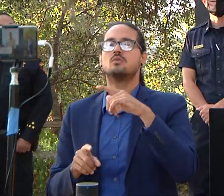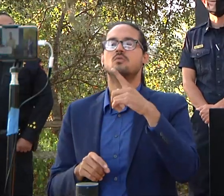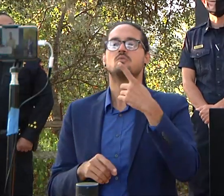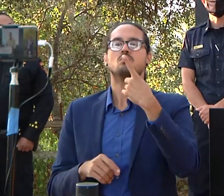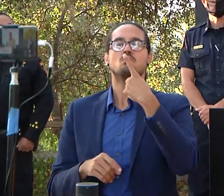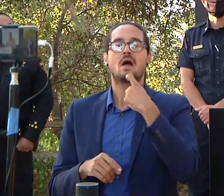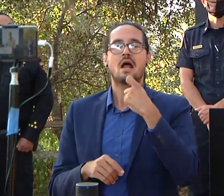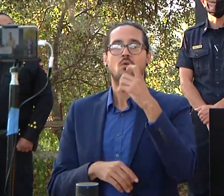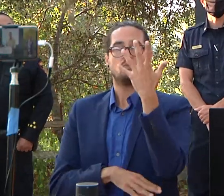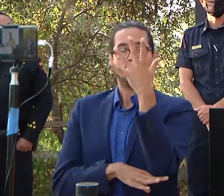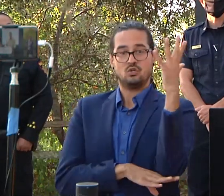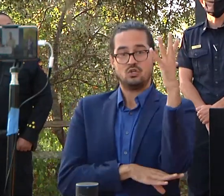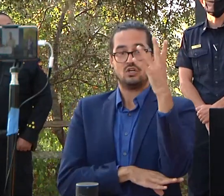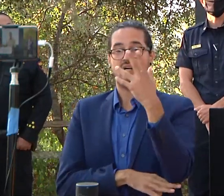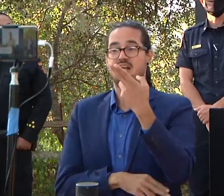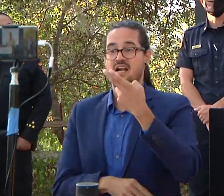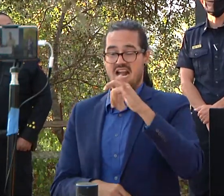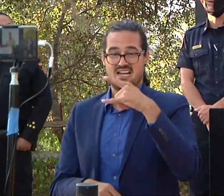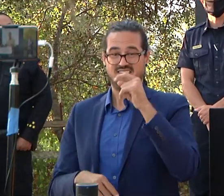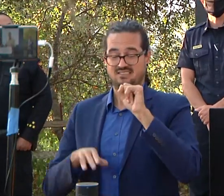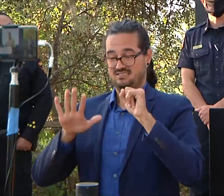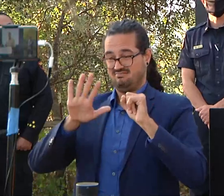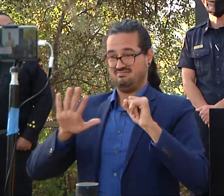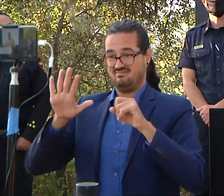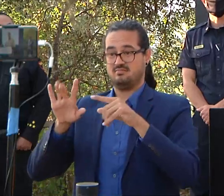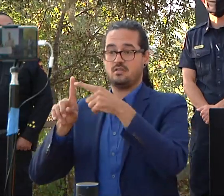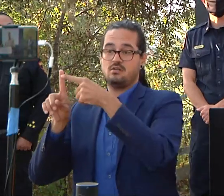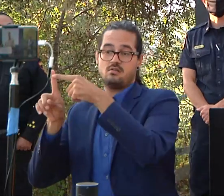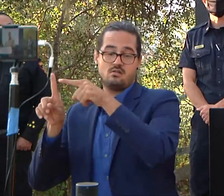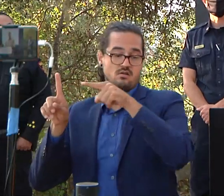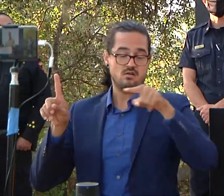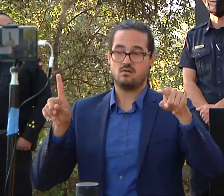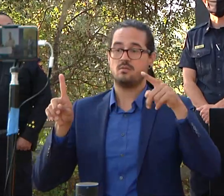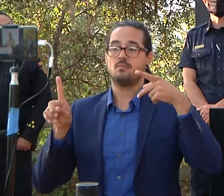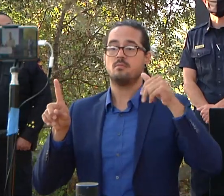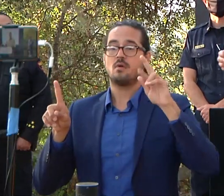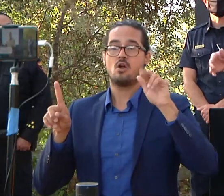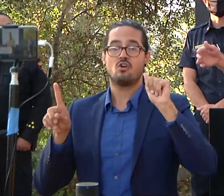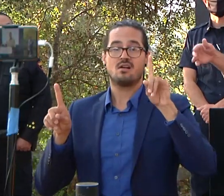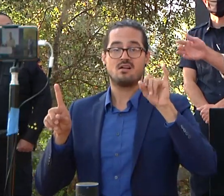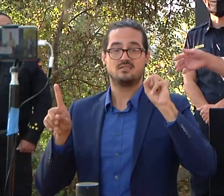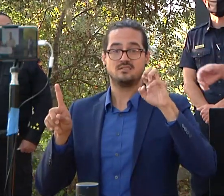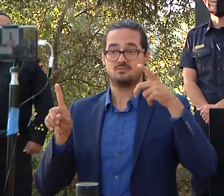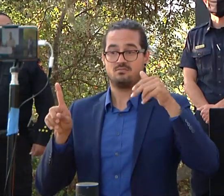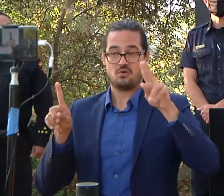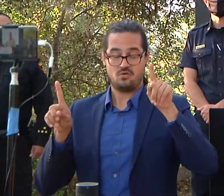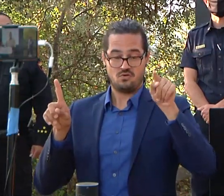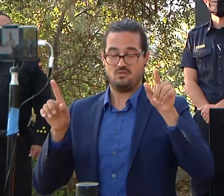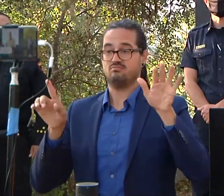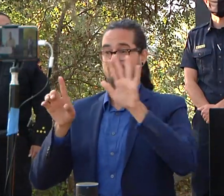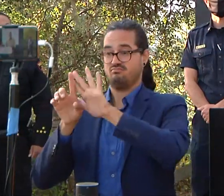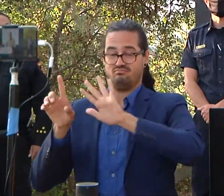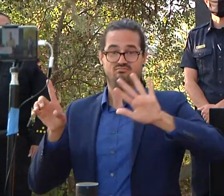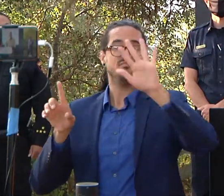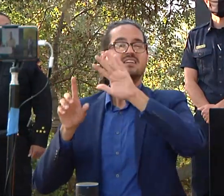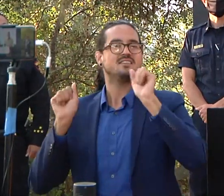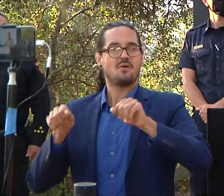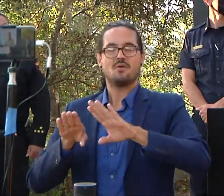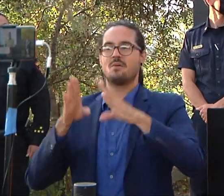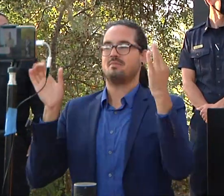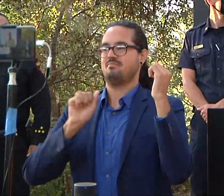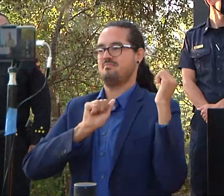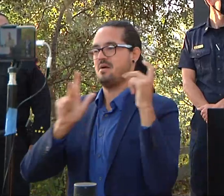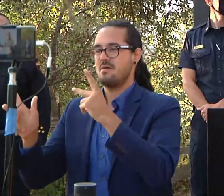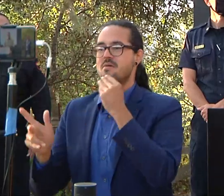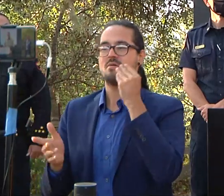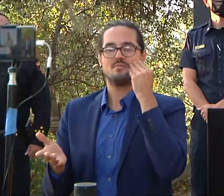paradise park and so and there'll be there'll be continued good news on that front as we go throughout the days to come and so i just